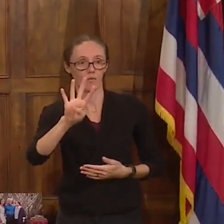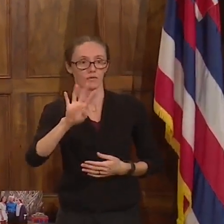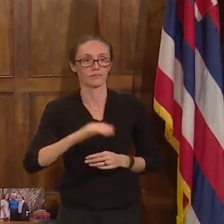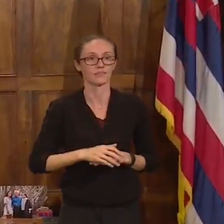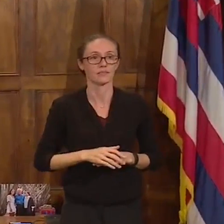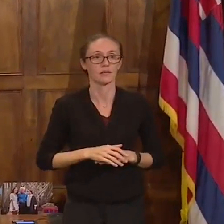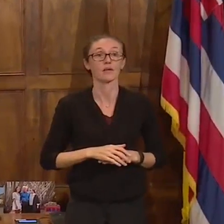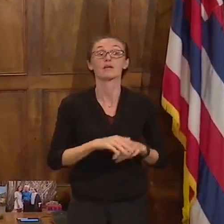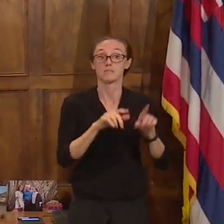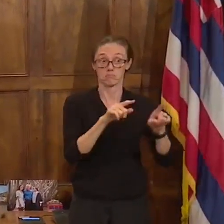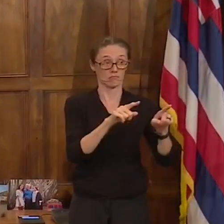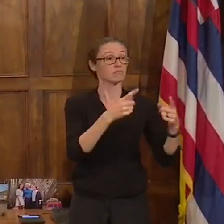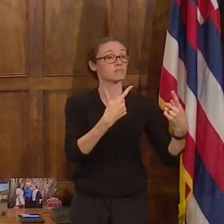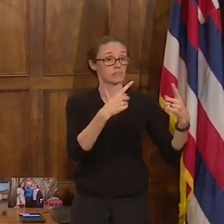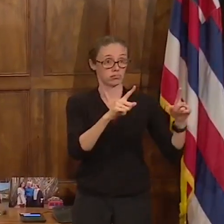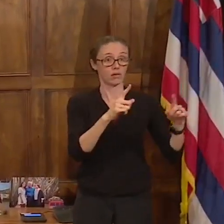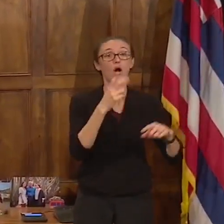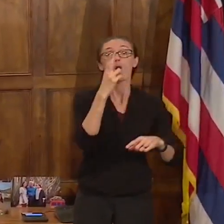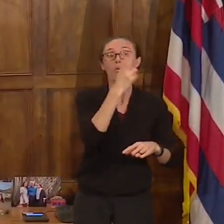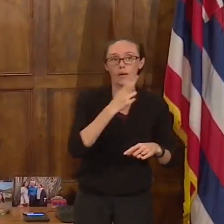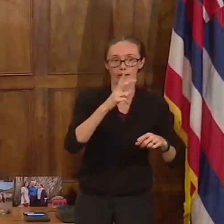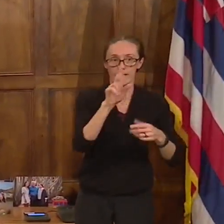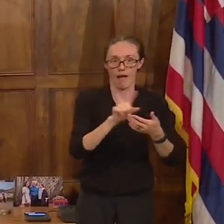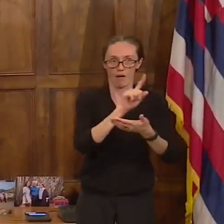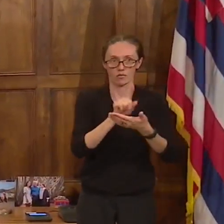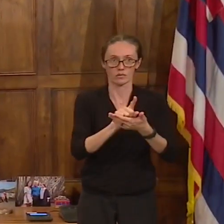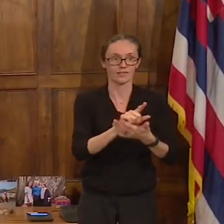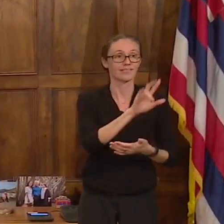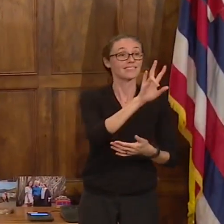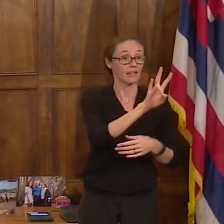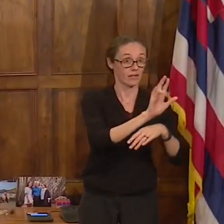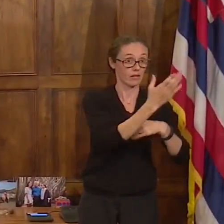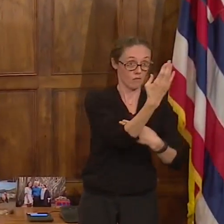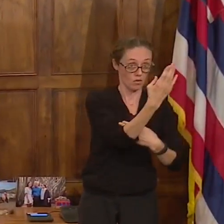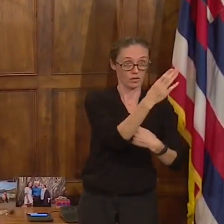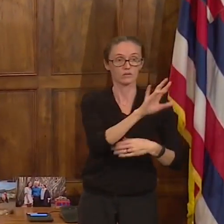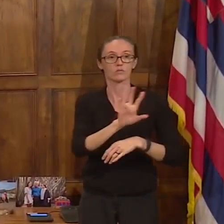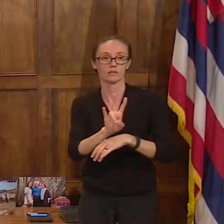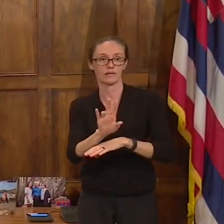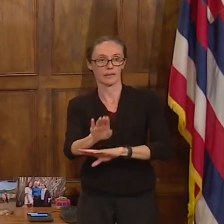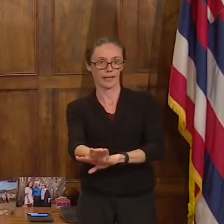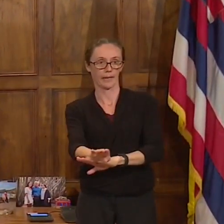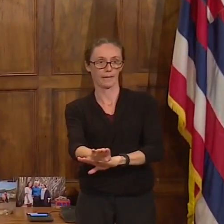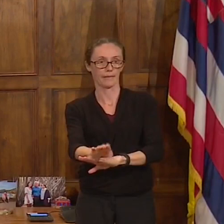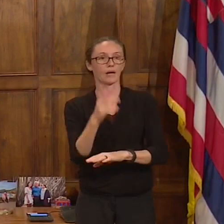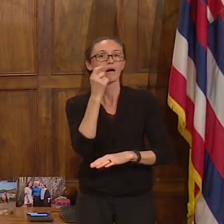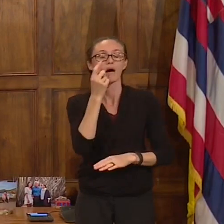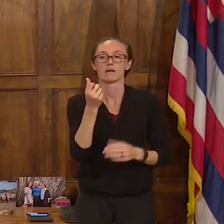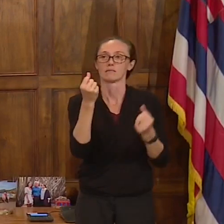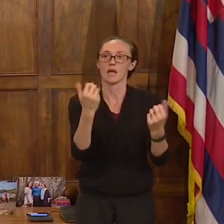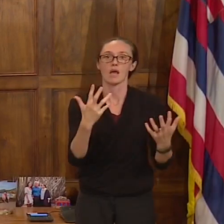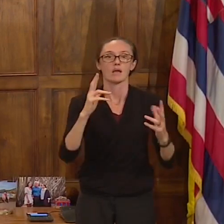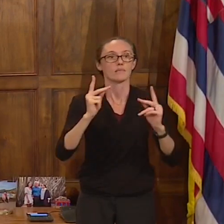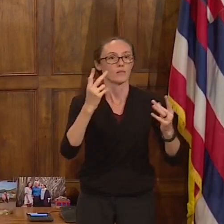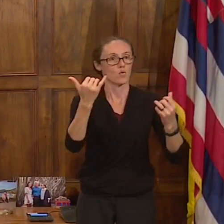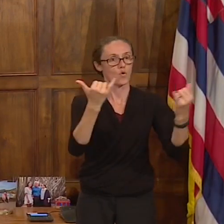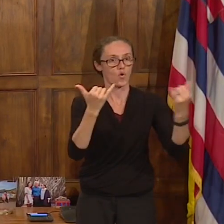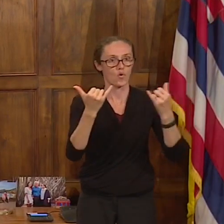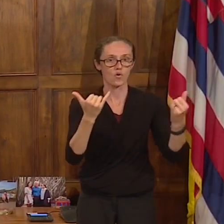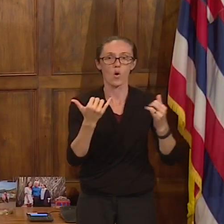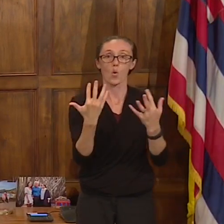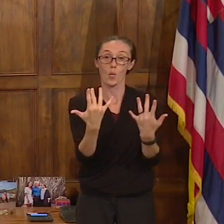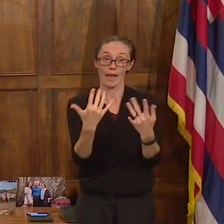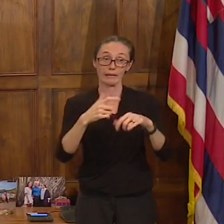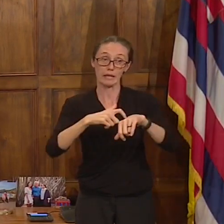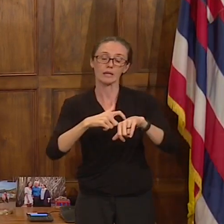is operational Hawaii hours, 7 a.m. to 7 p.m. So due to the high call volume, wait times